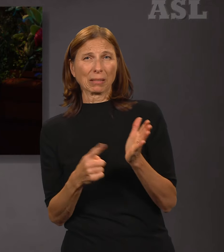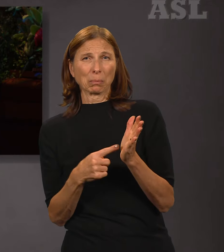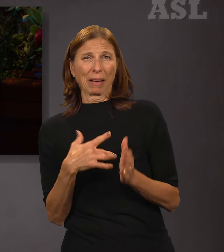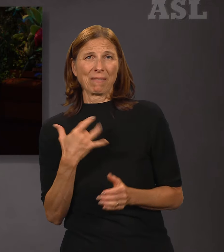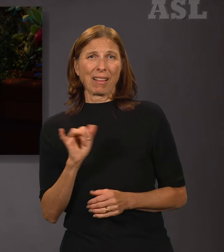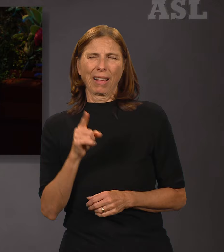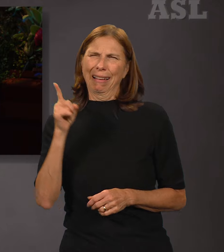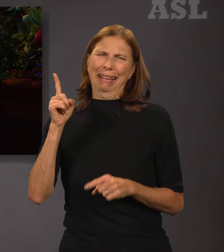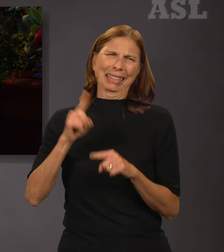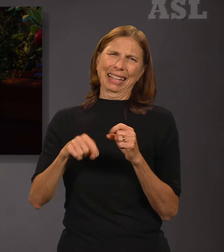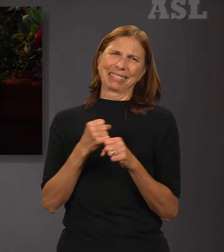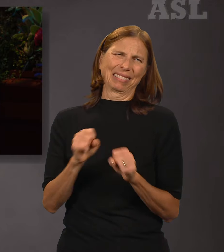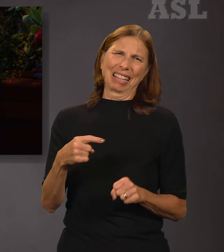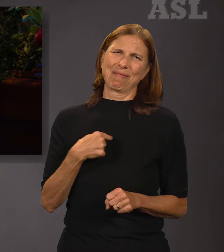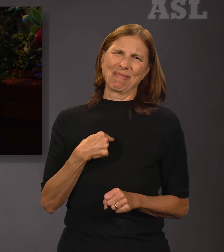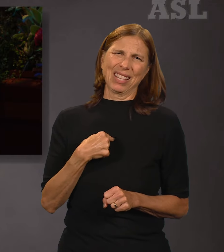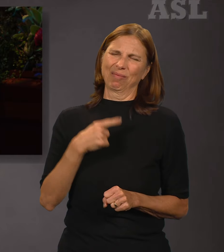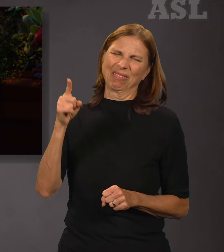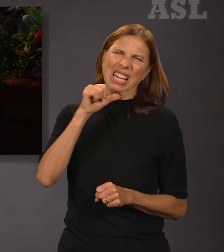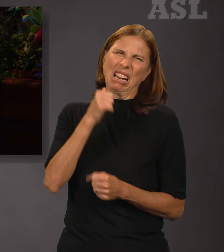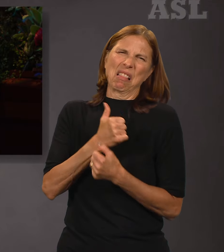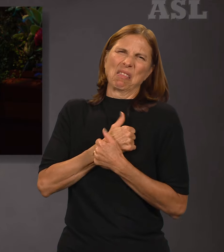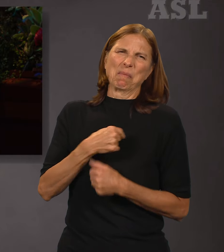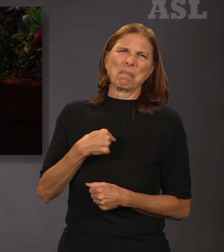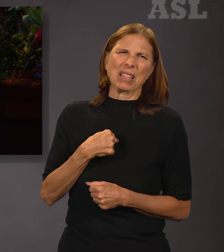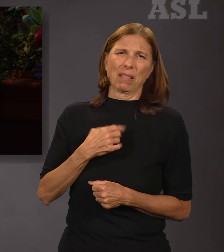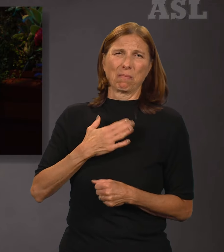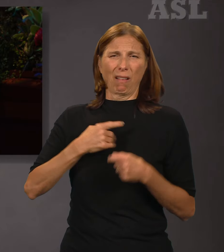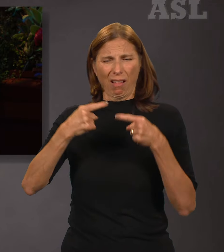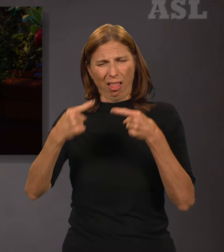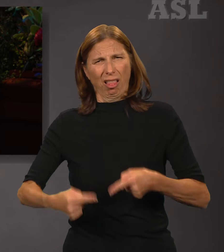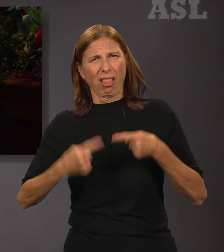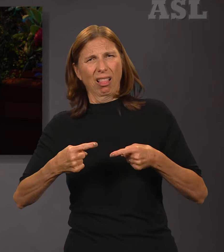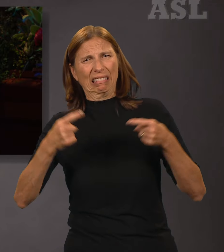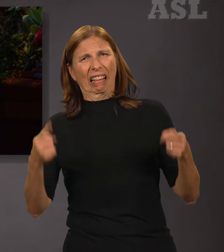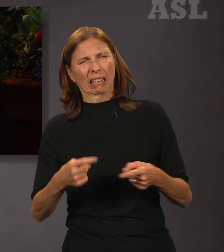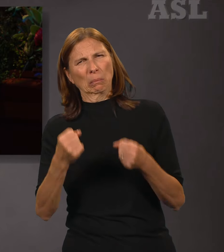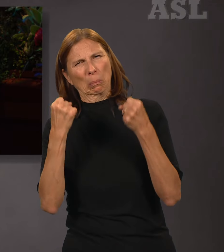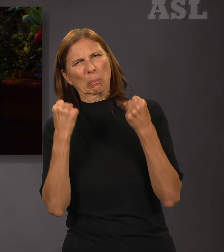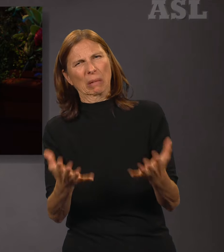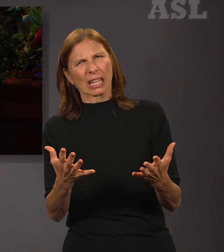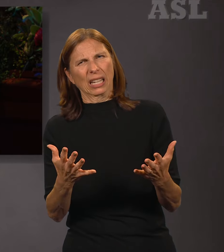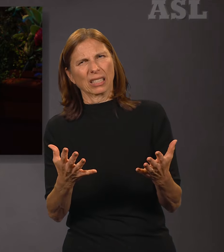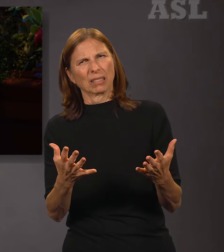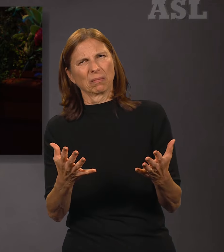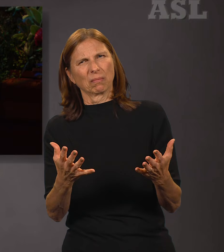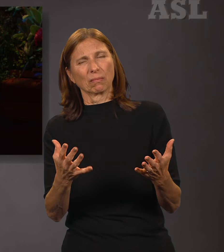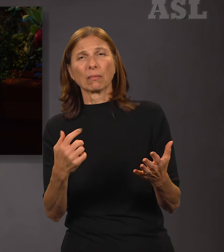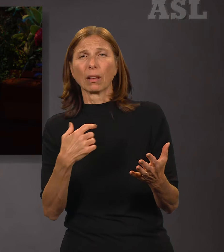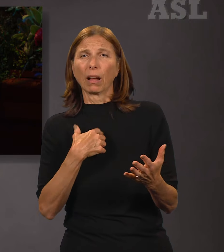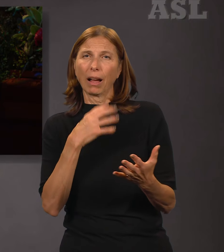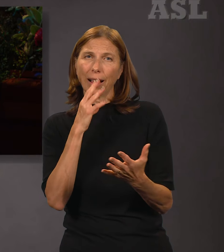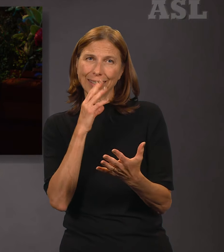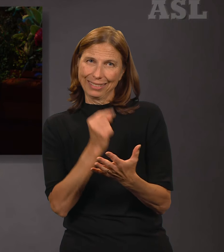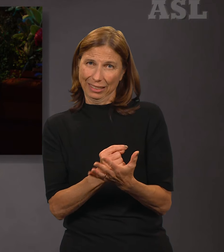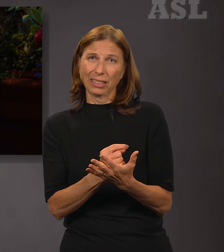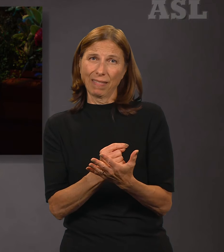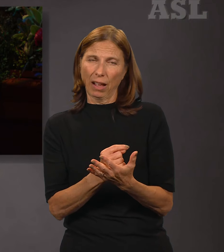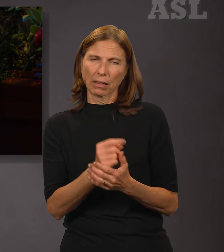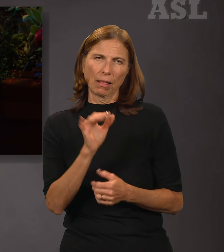that it is not possible to be redeemed, that perhaps you are an exception to God's love and the atoning power of Jesus Christ because of what you